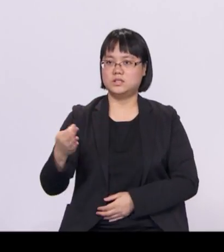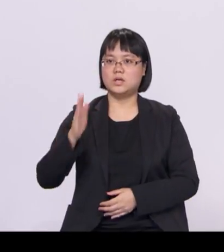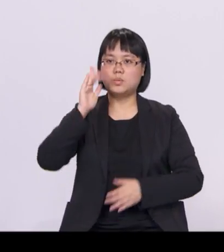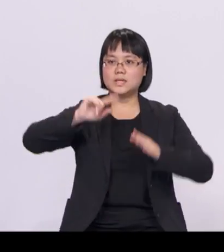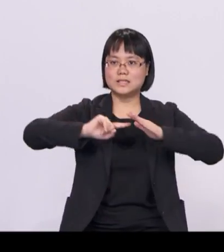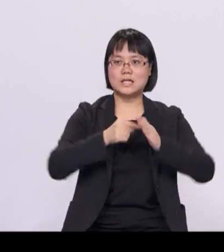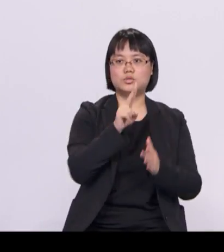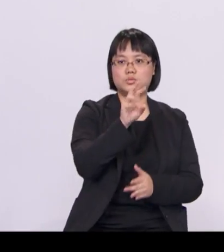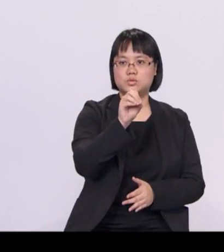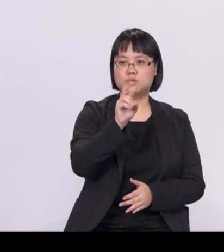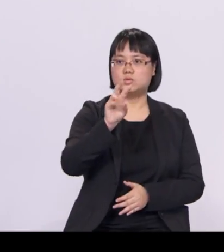2019.